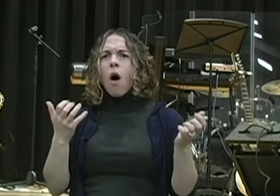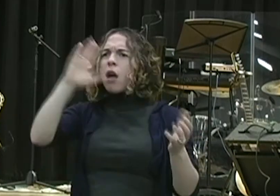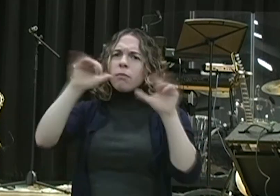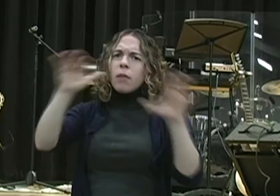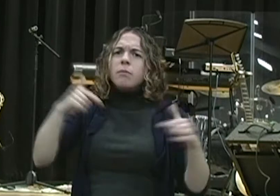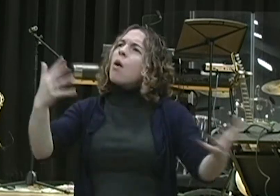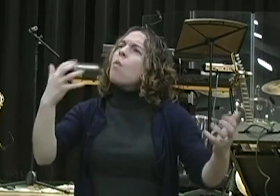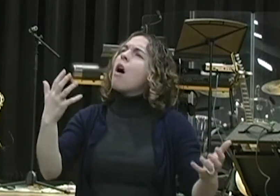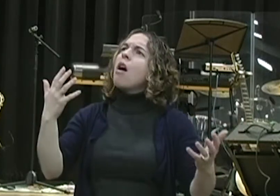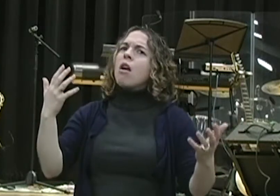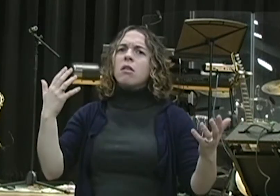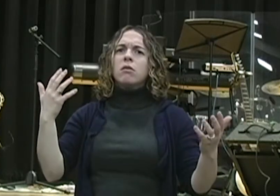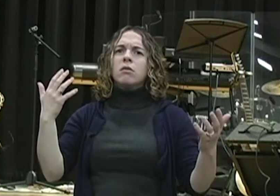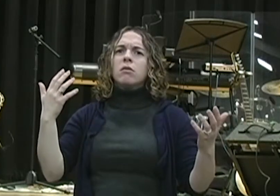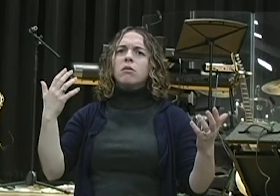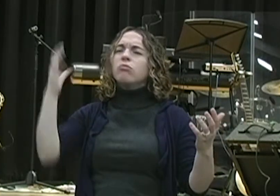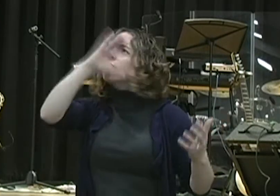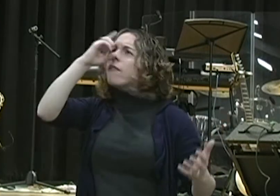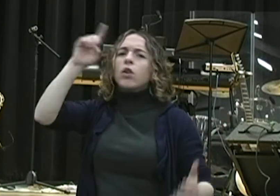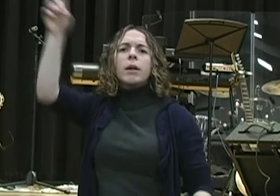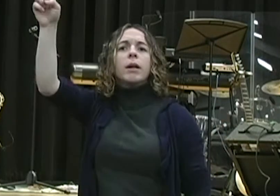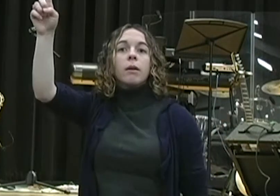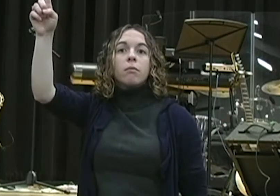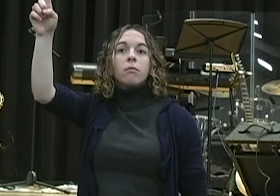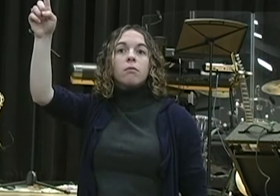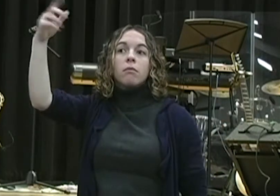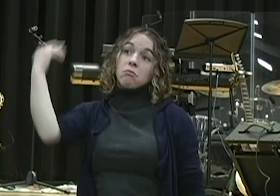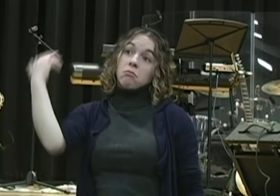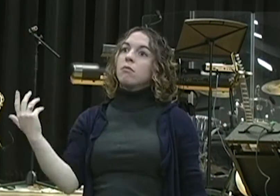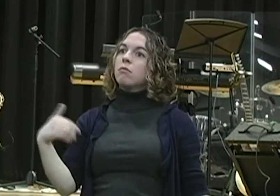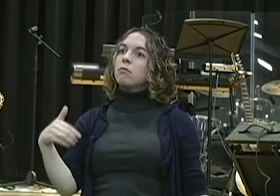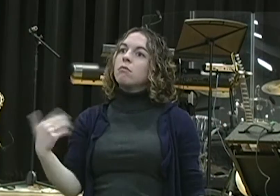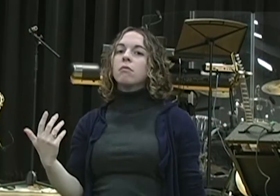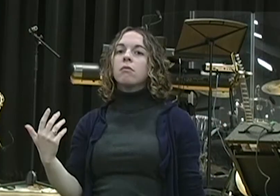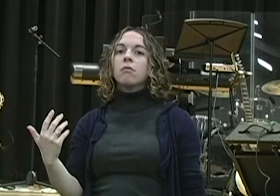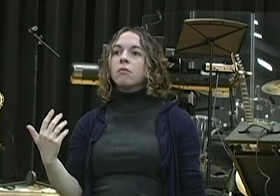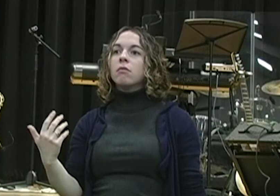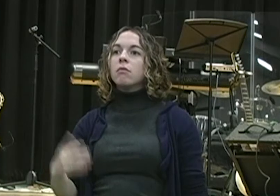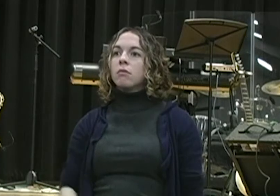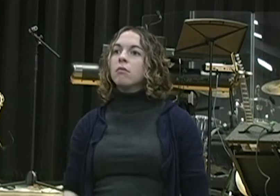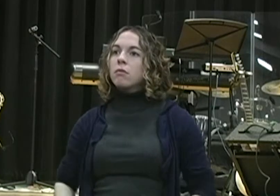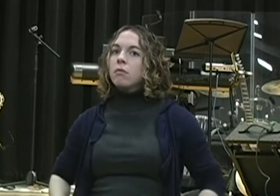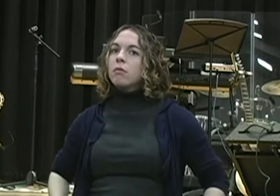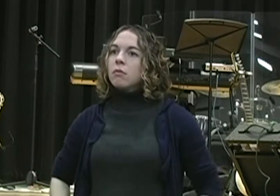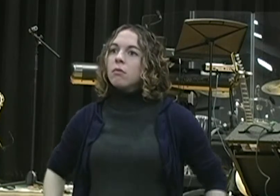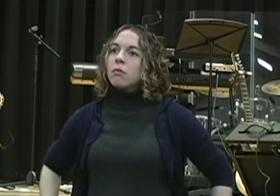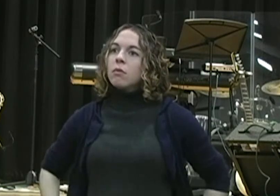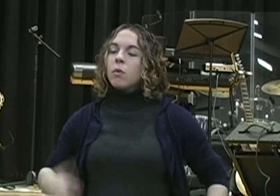Three times a day. How many people know if you set your heart to have three sections of prayer every day, you'll pray more than if you have one time? Let me give